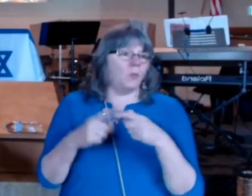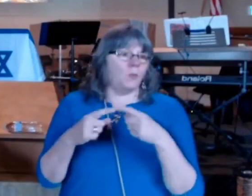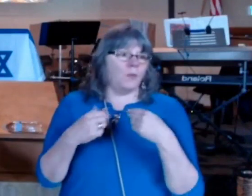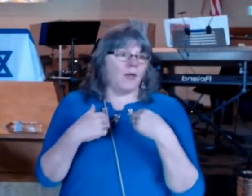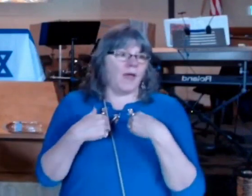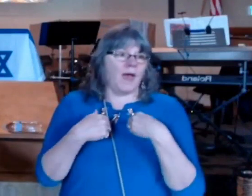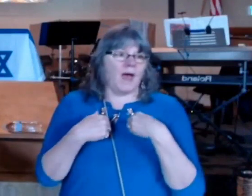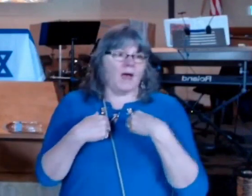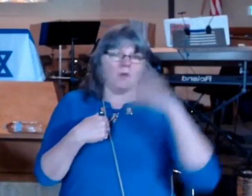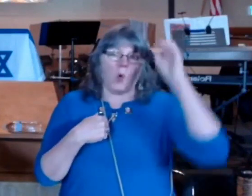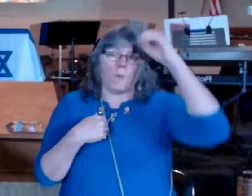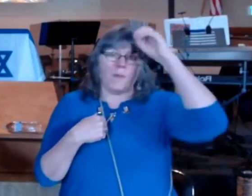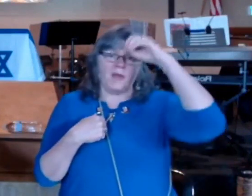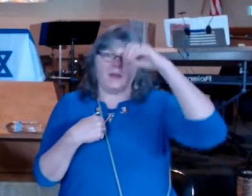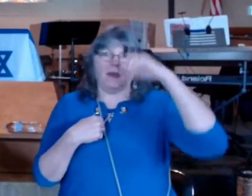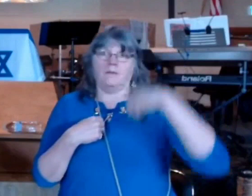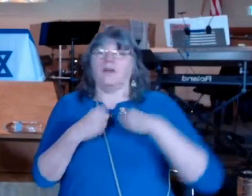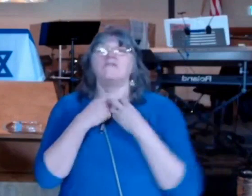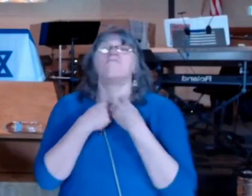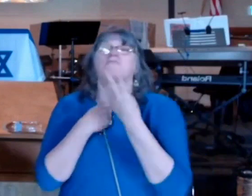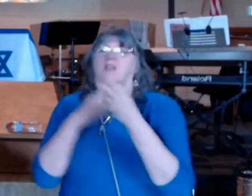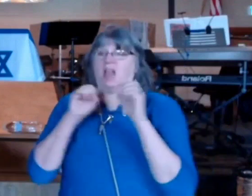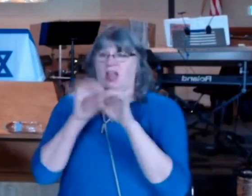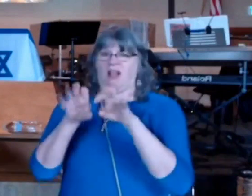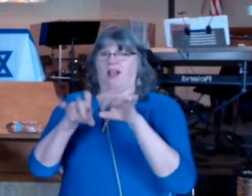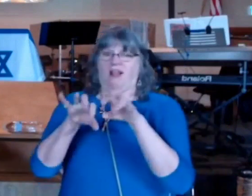want to voice it